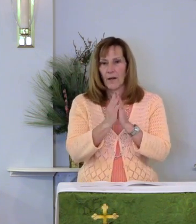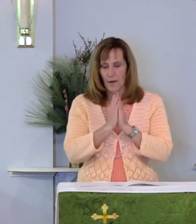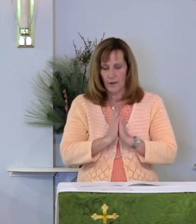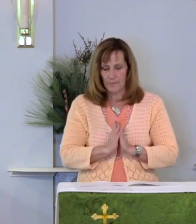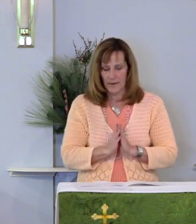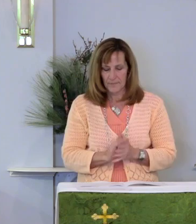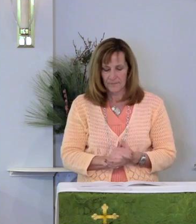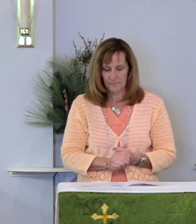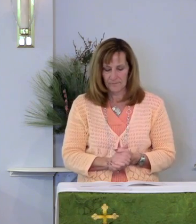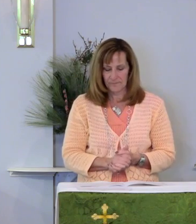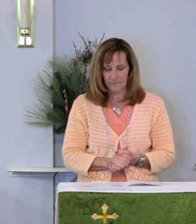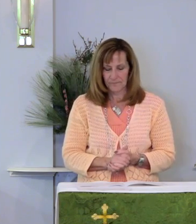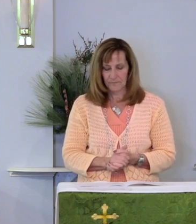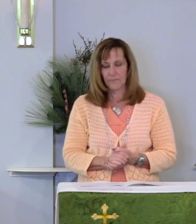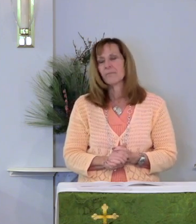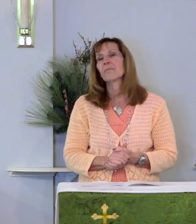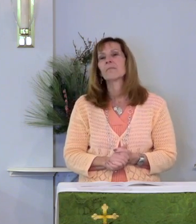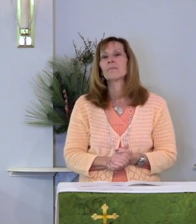Amen.